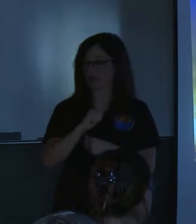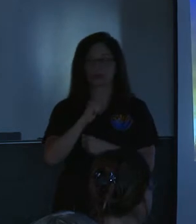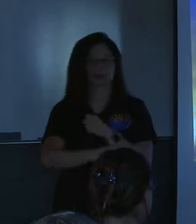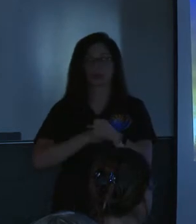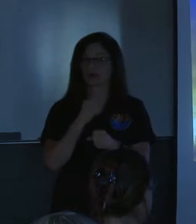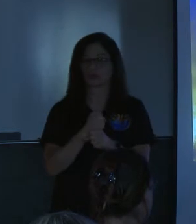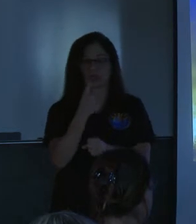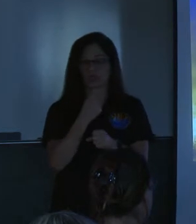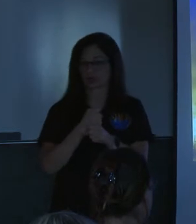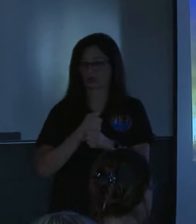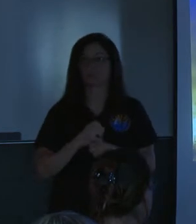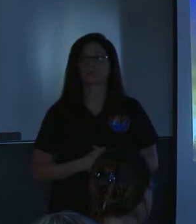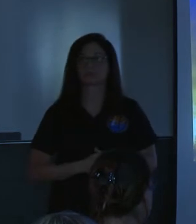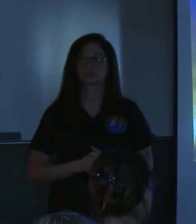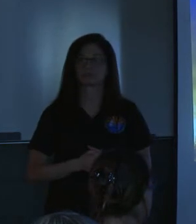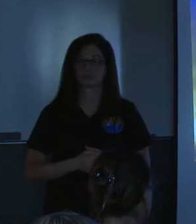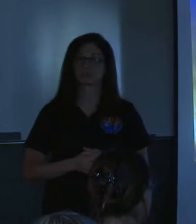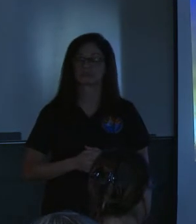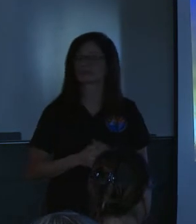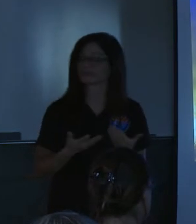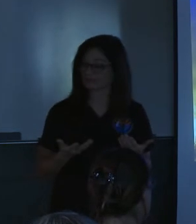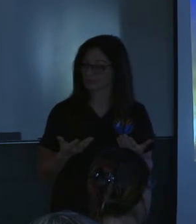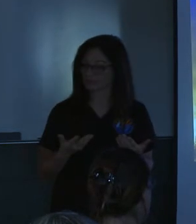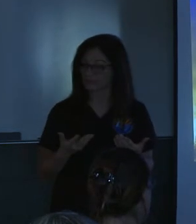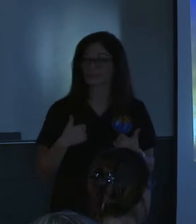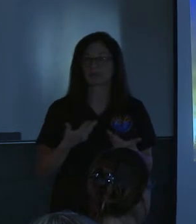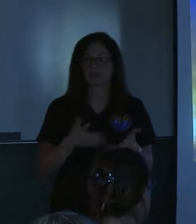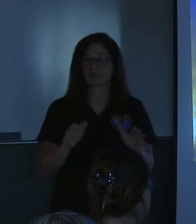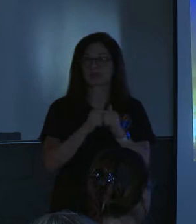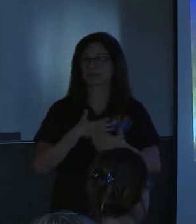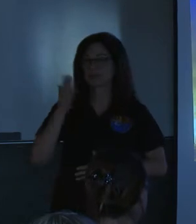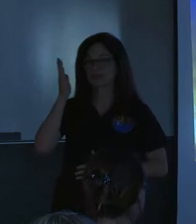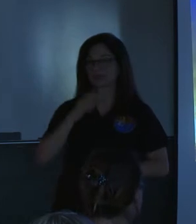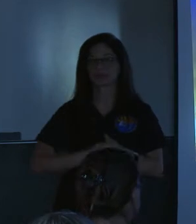all right and with that uh i'm finished with my